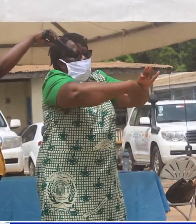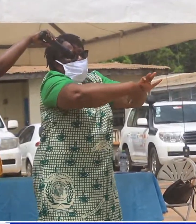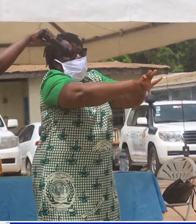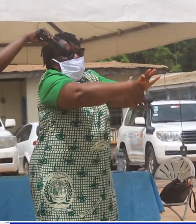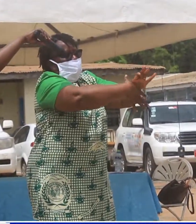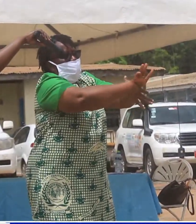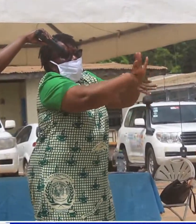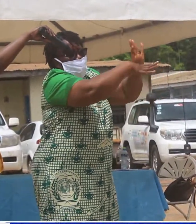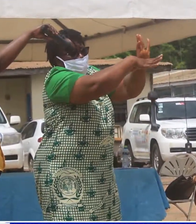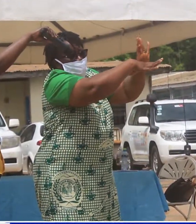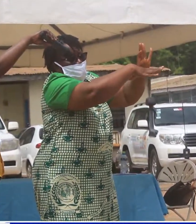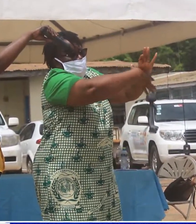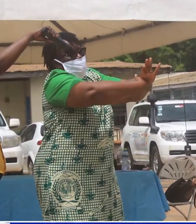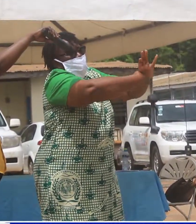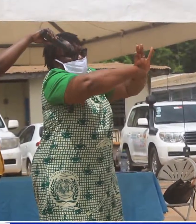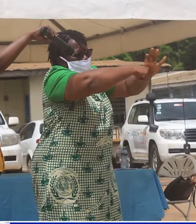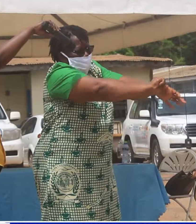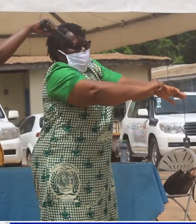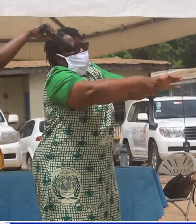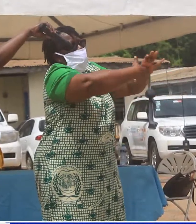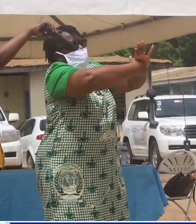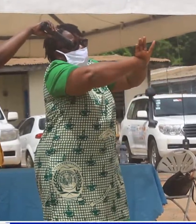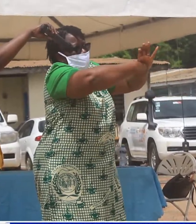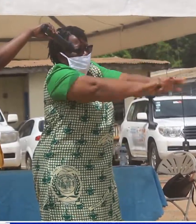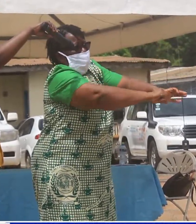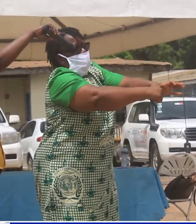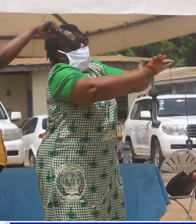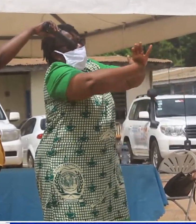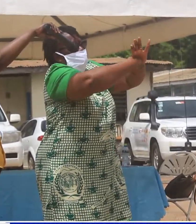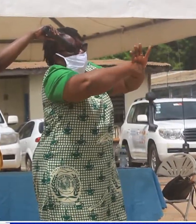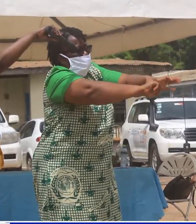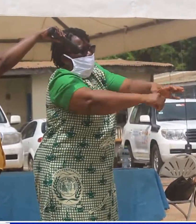So you hold your hand like this and then you do this now.